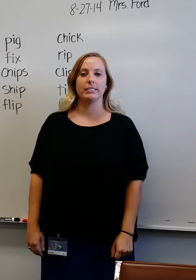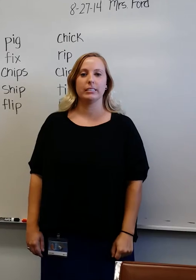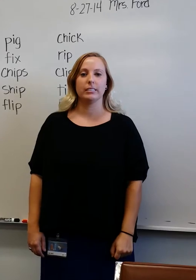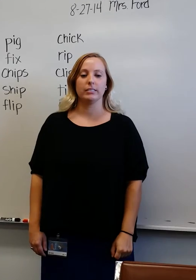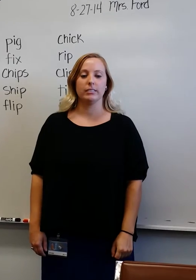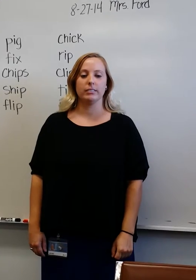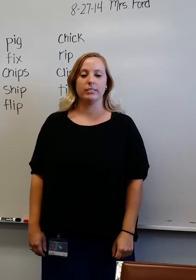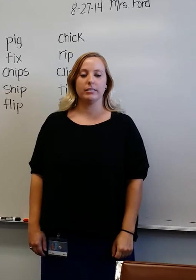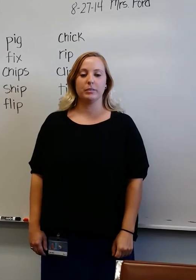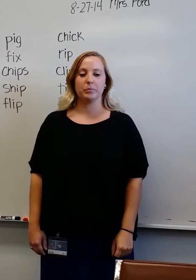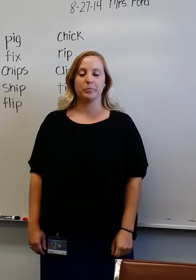Ship.